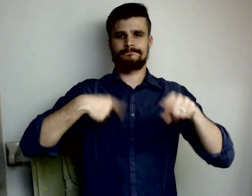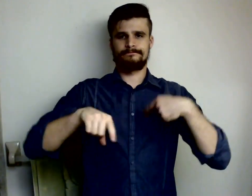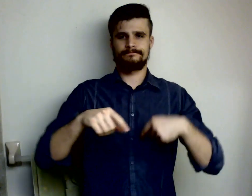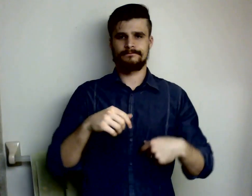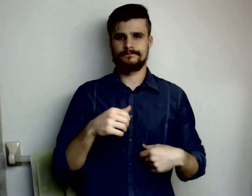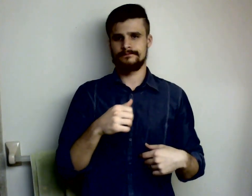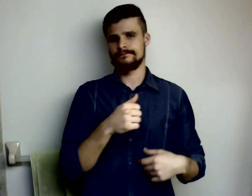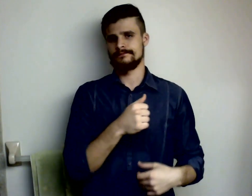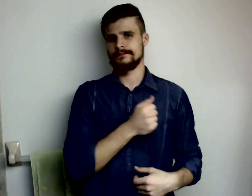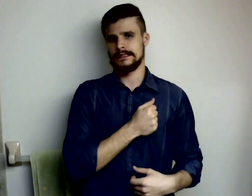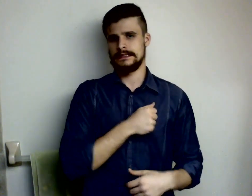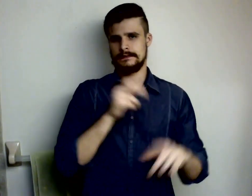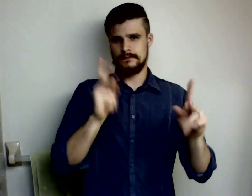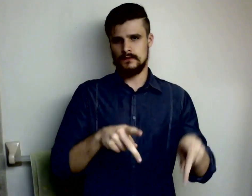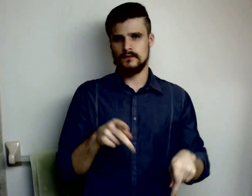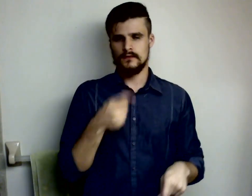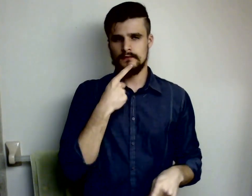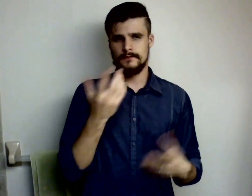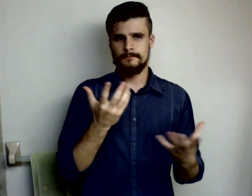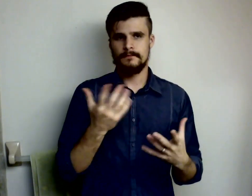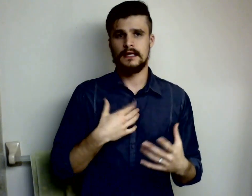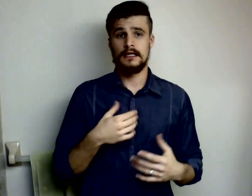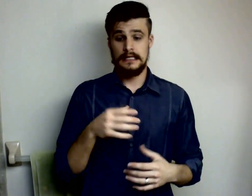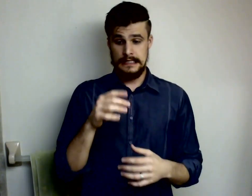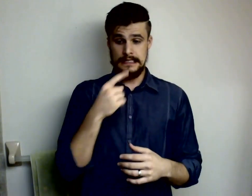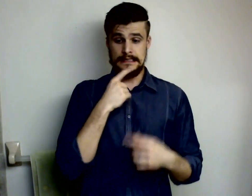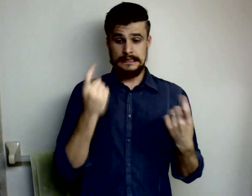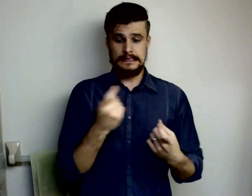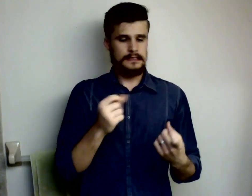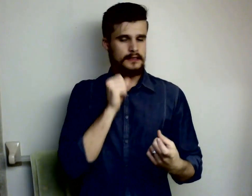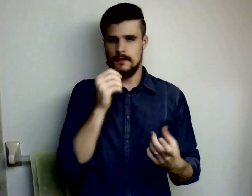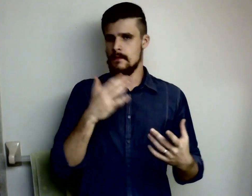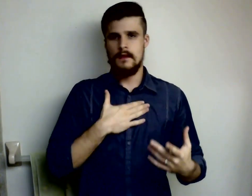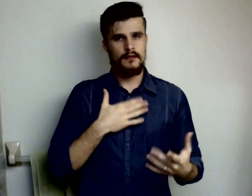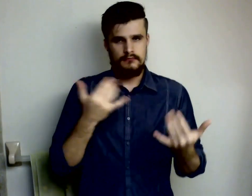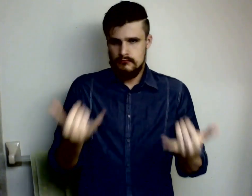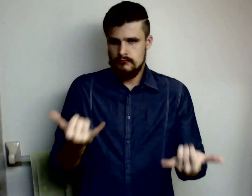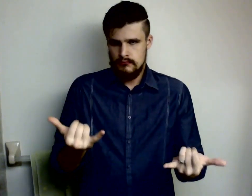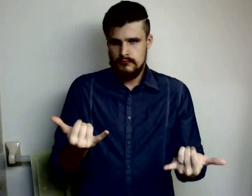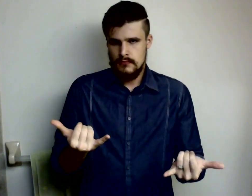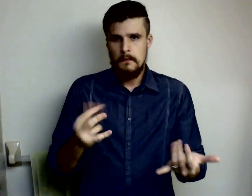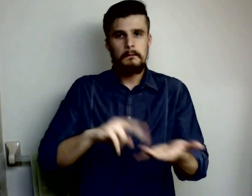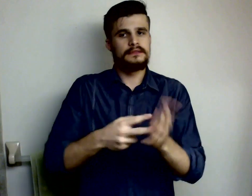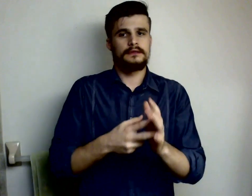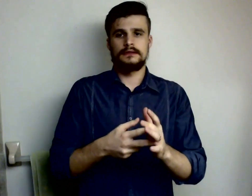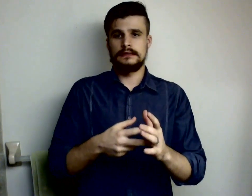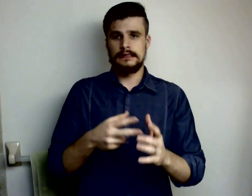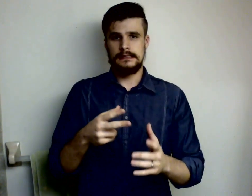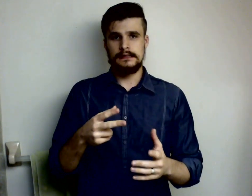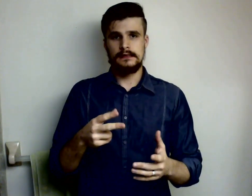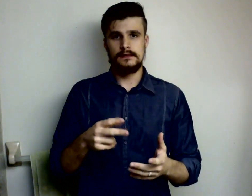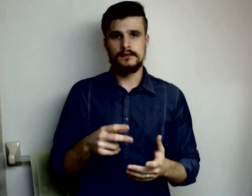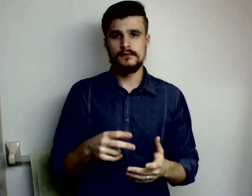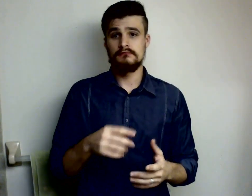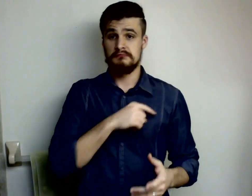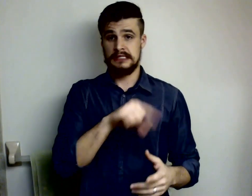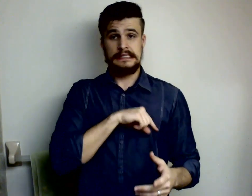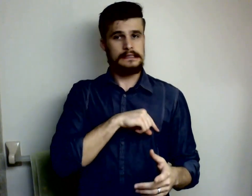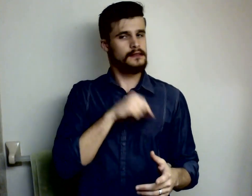sin is no longer my which means the guilt is no longer my own which means the shame is no longer my own the guilt and the shame of that sin